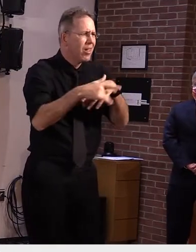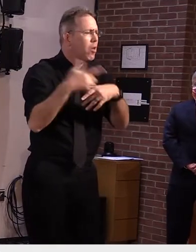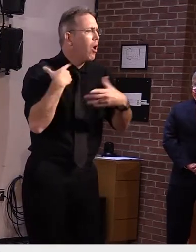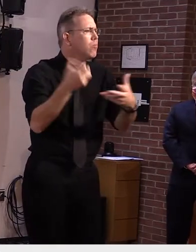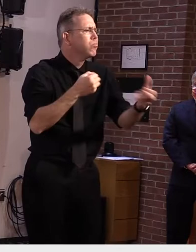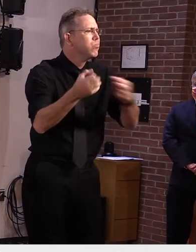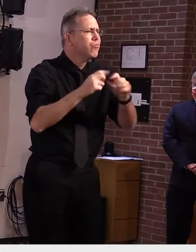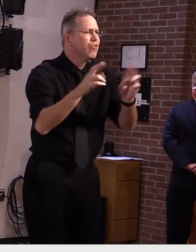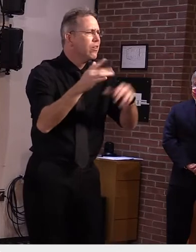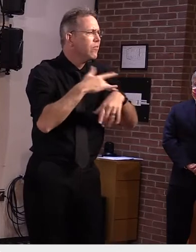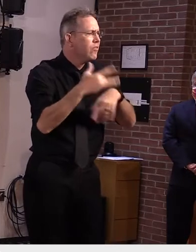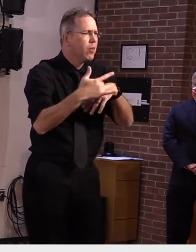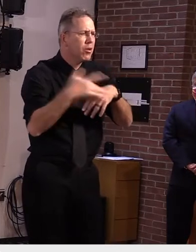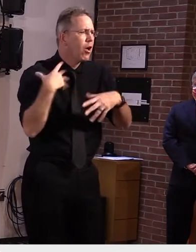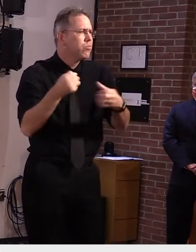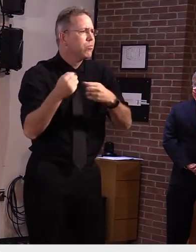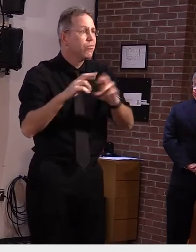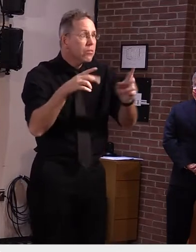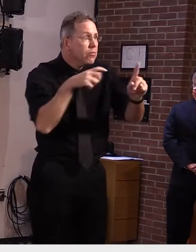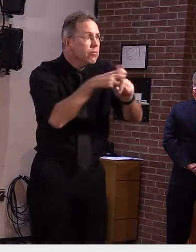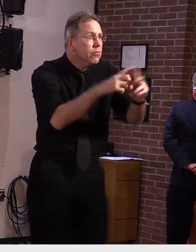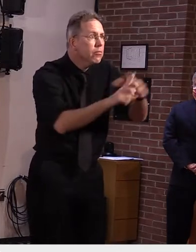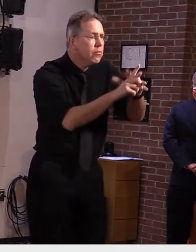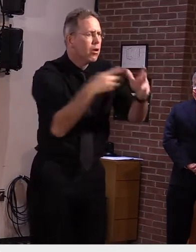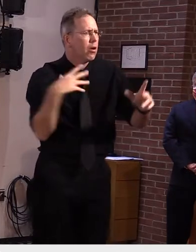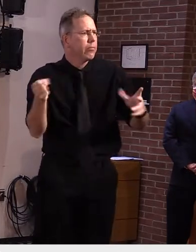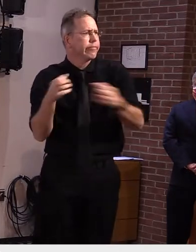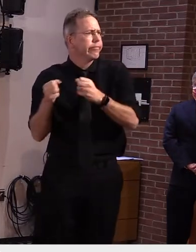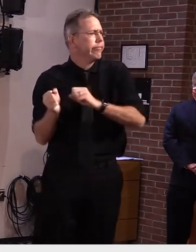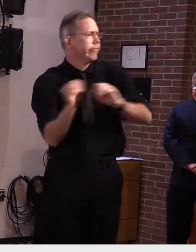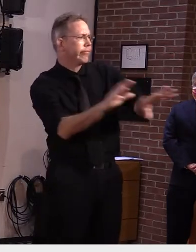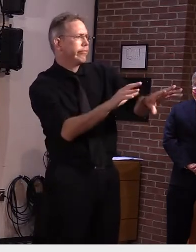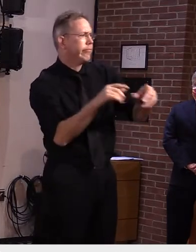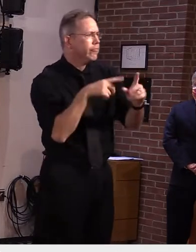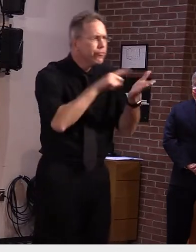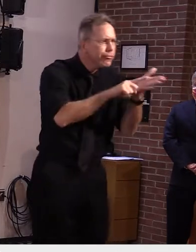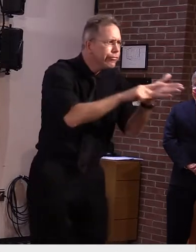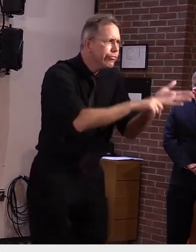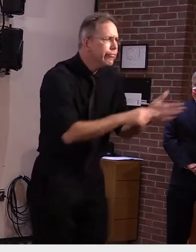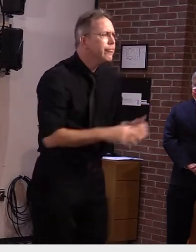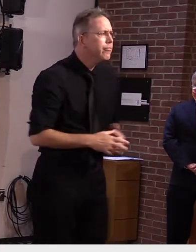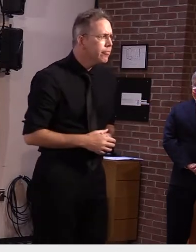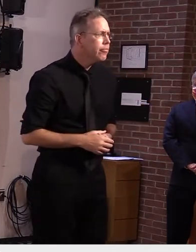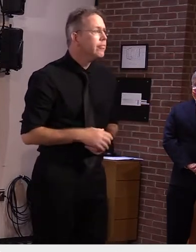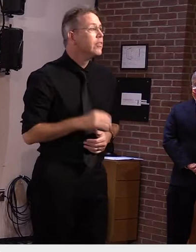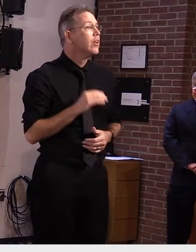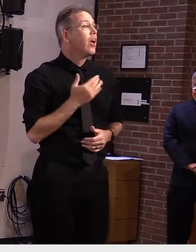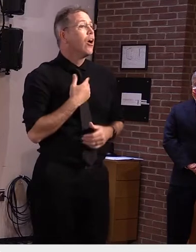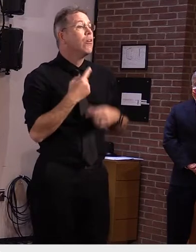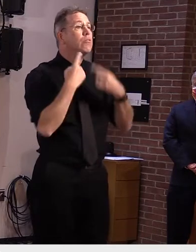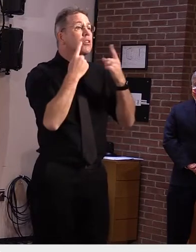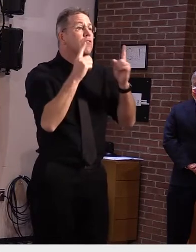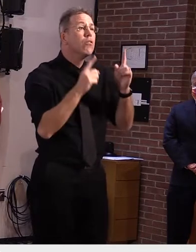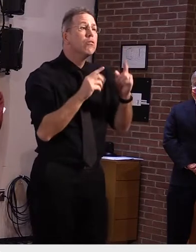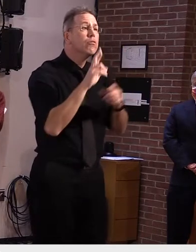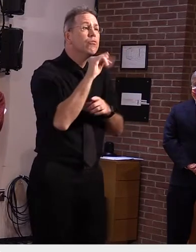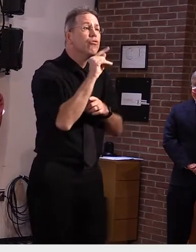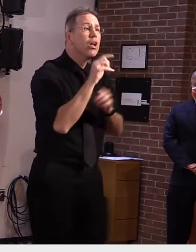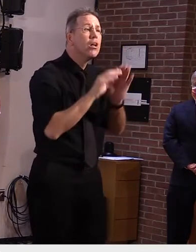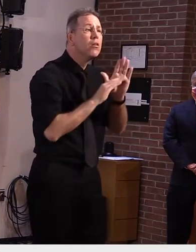now our contact tracing record as far as the number of people we reach within 24 and 48 hours is